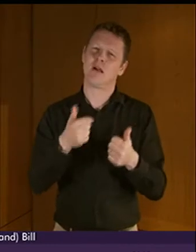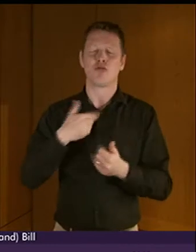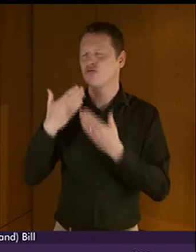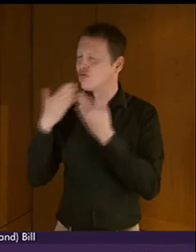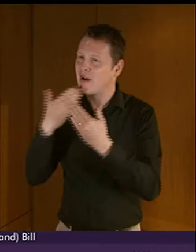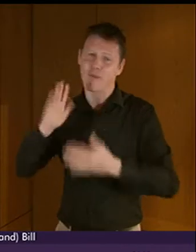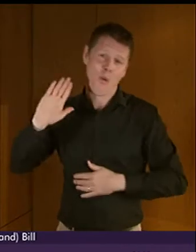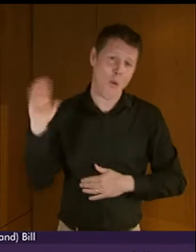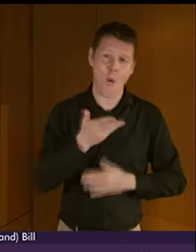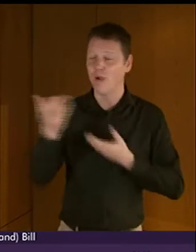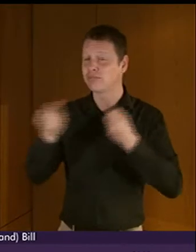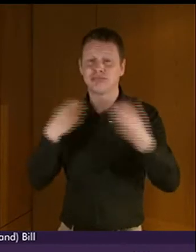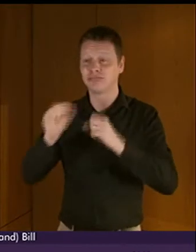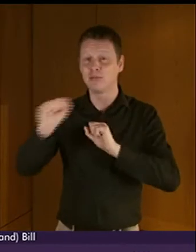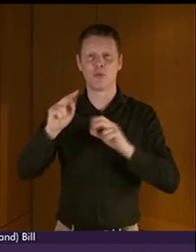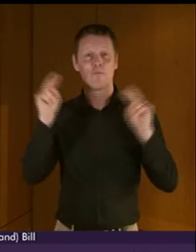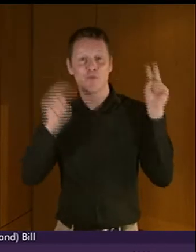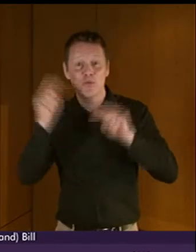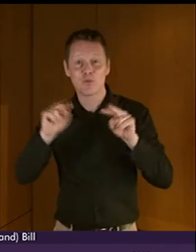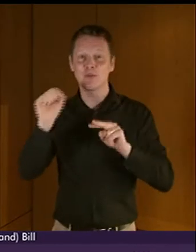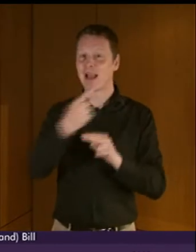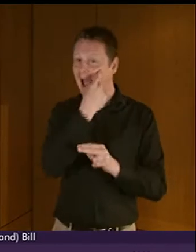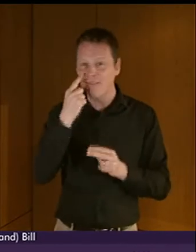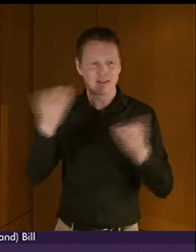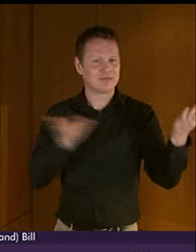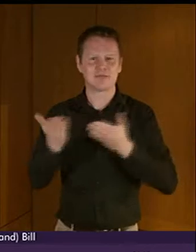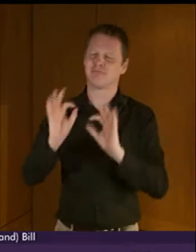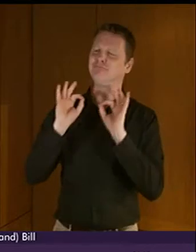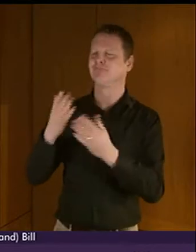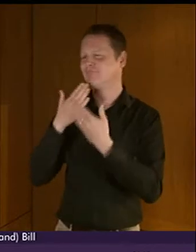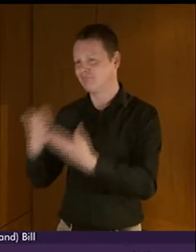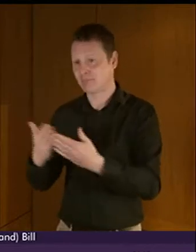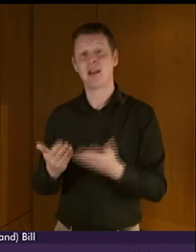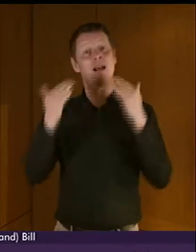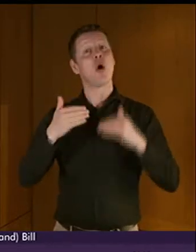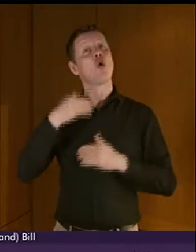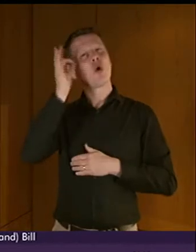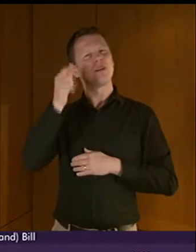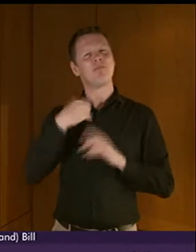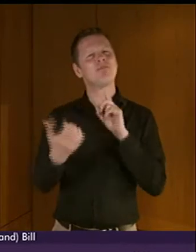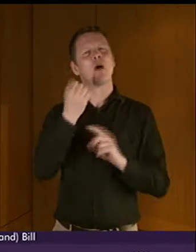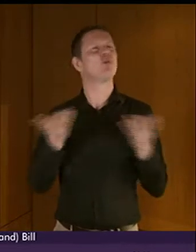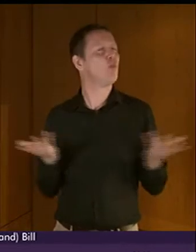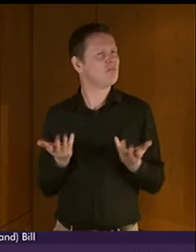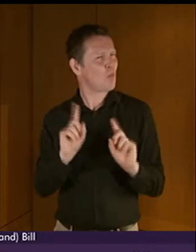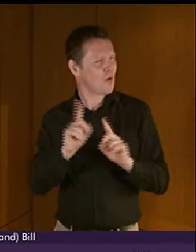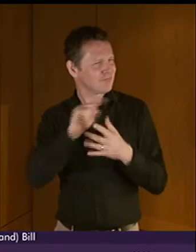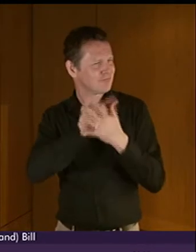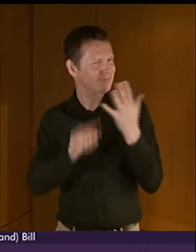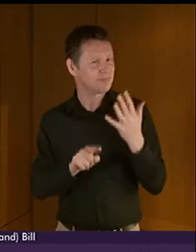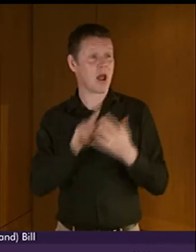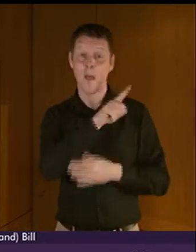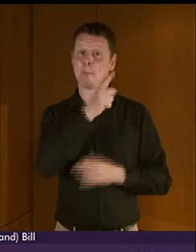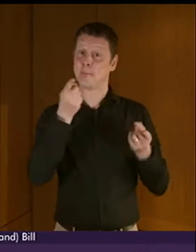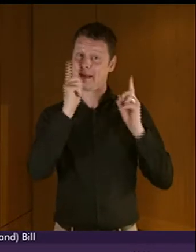to everyone who submitted views and evidence to us. Now turning to the committee's findings. Firstly, I am grateful to the Minister for his response